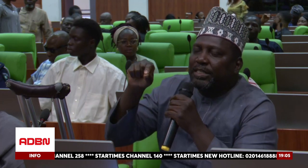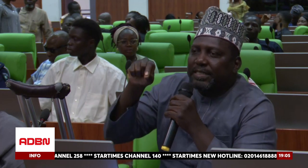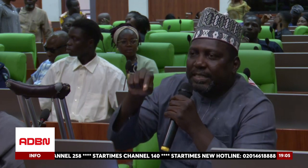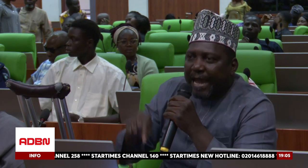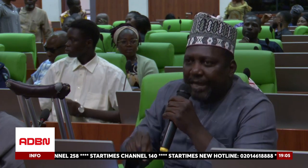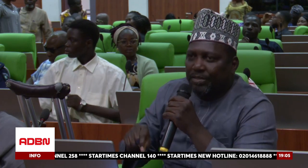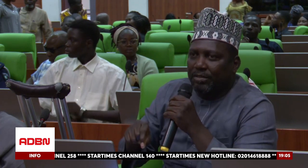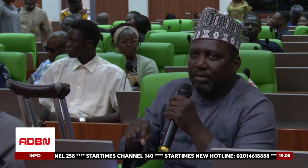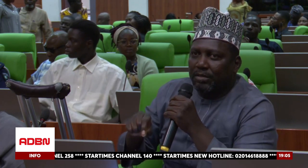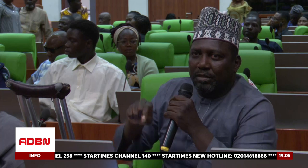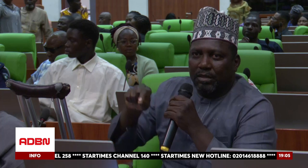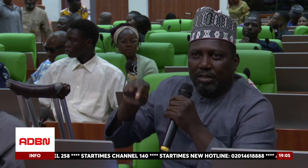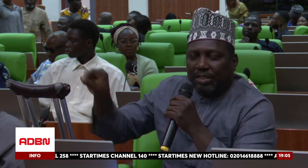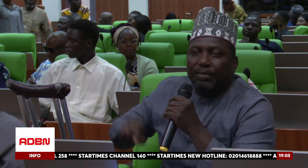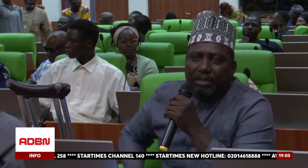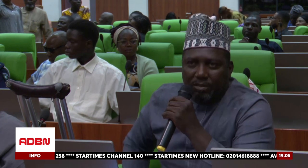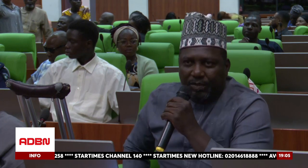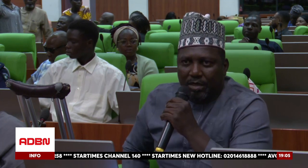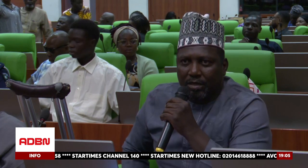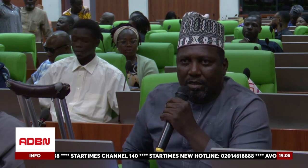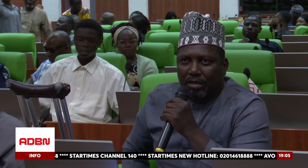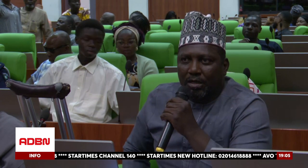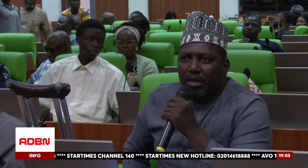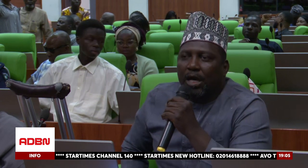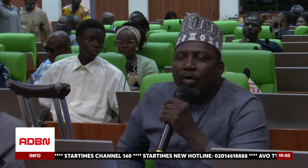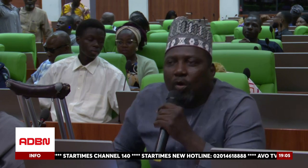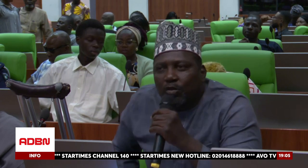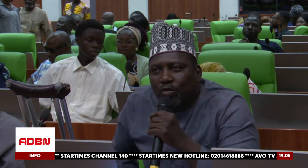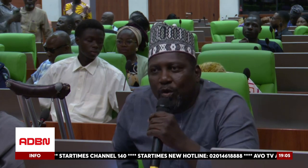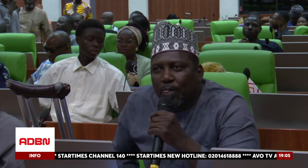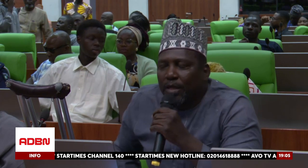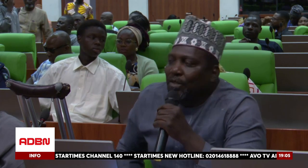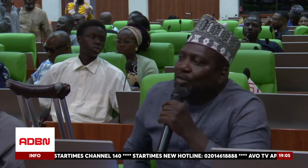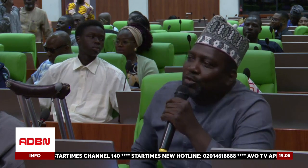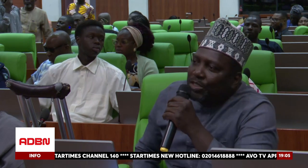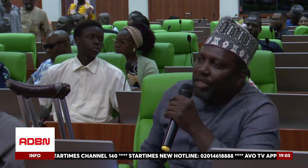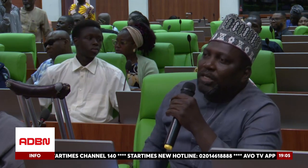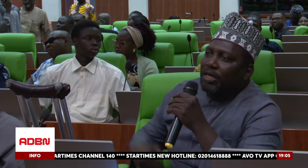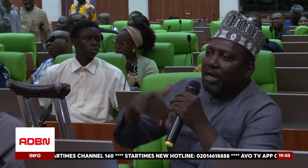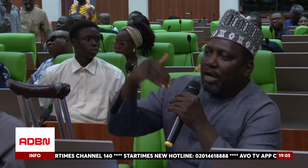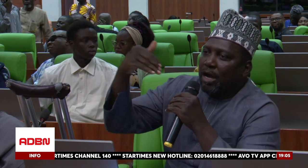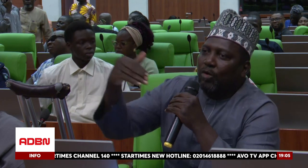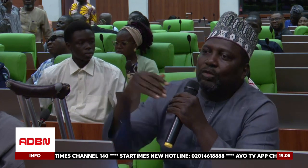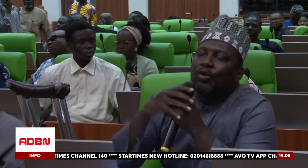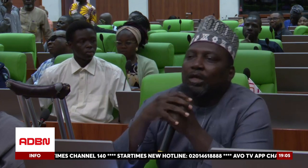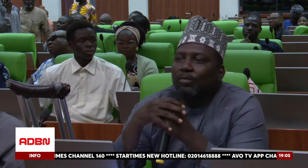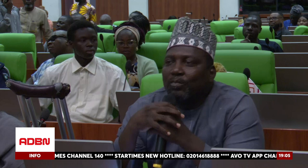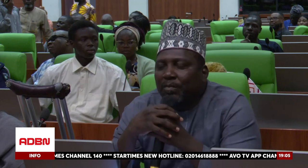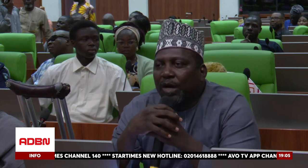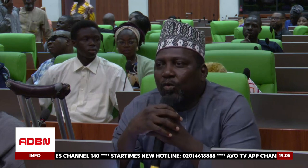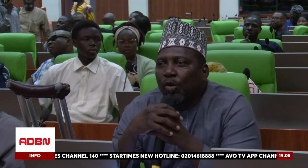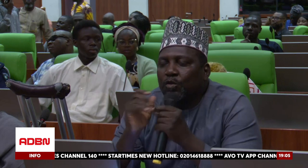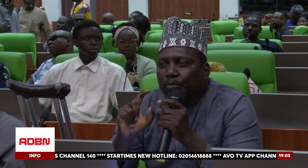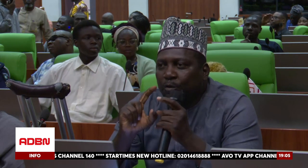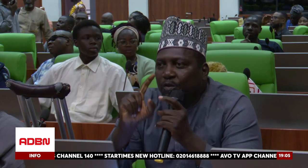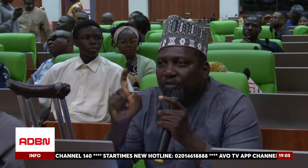already signed disability bill. And also to see how the Honorable